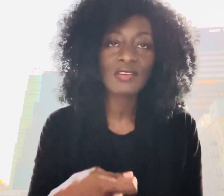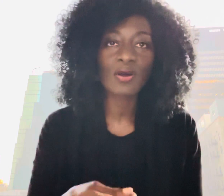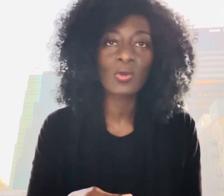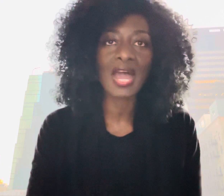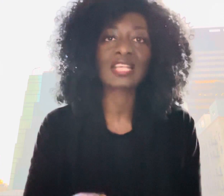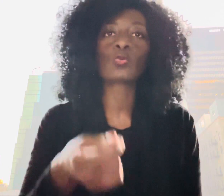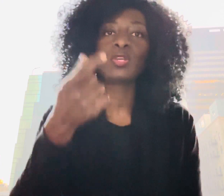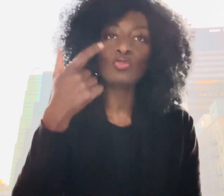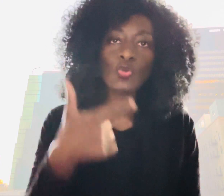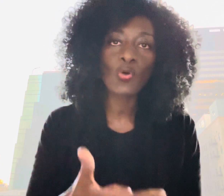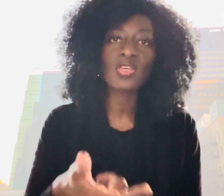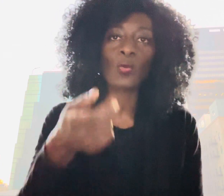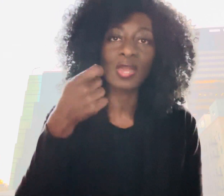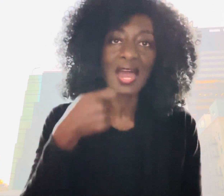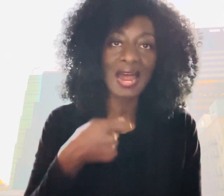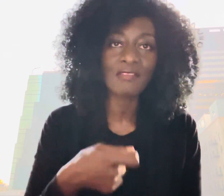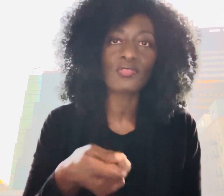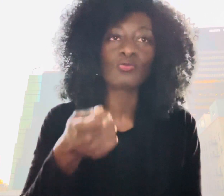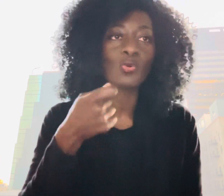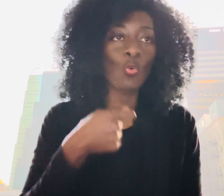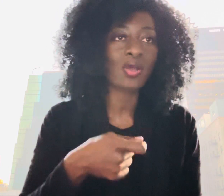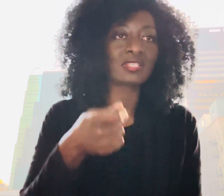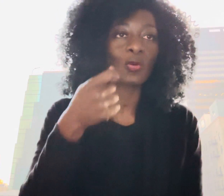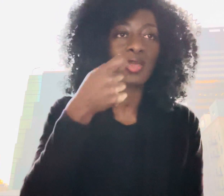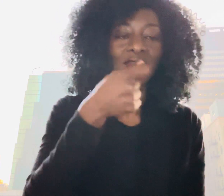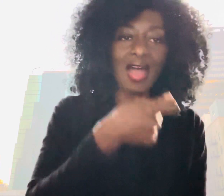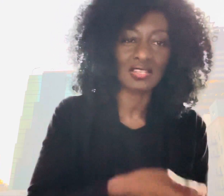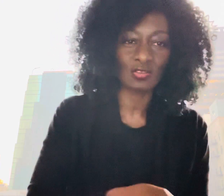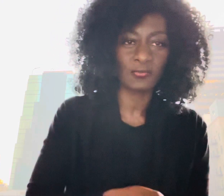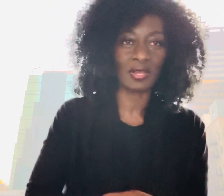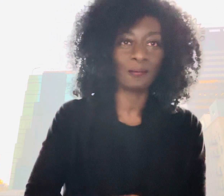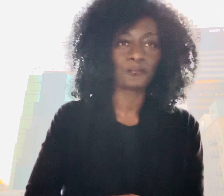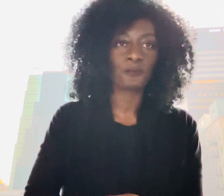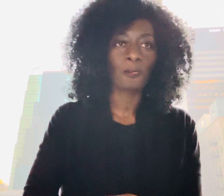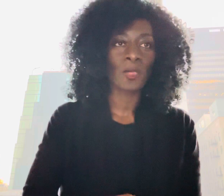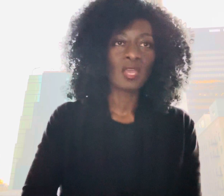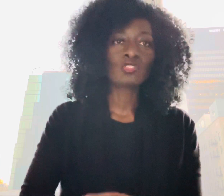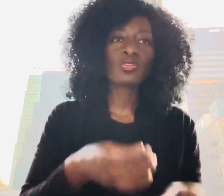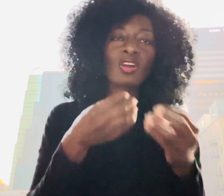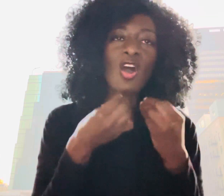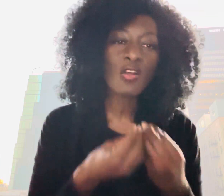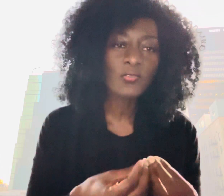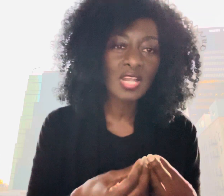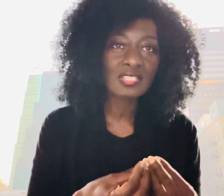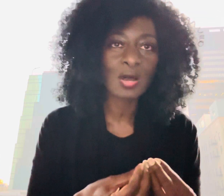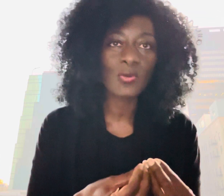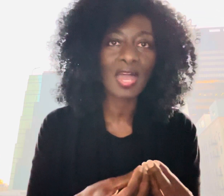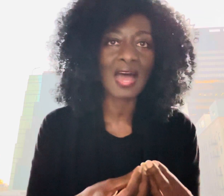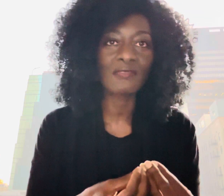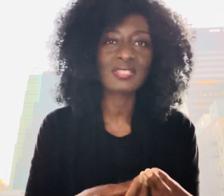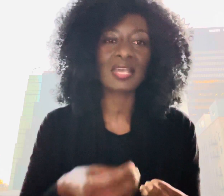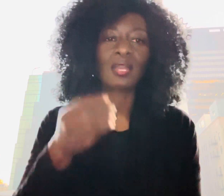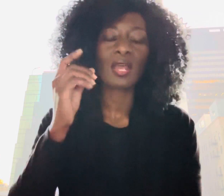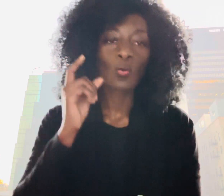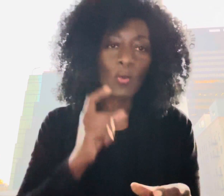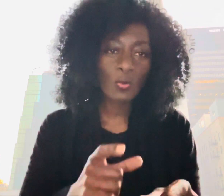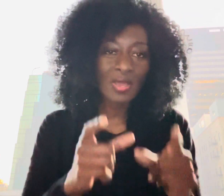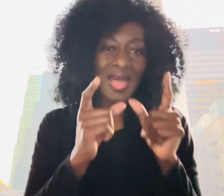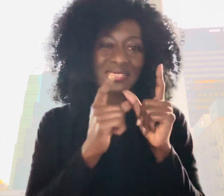we ask we know that we have the request that we have asked of him so the confidence that we have is that when we ask